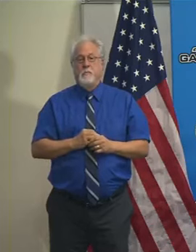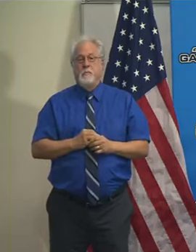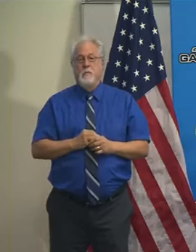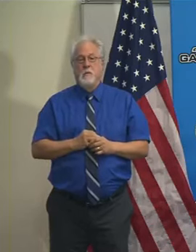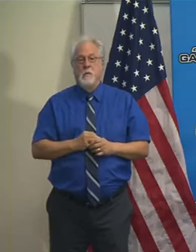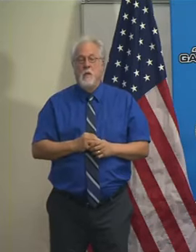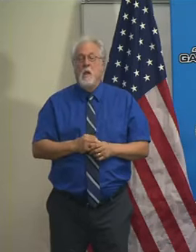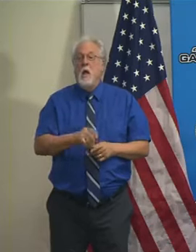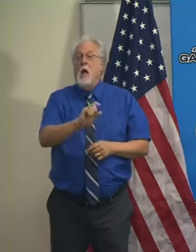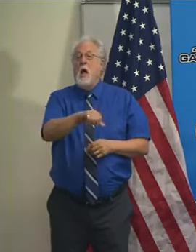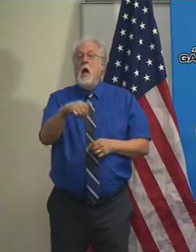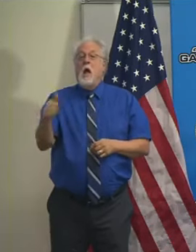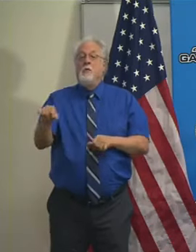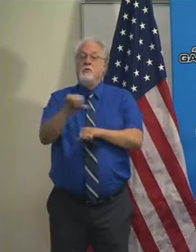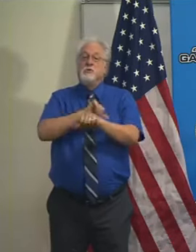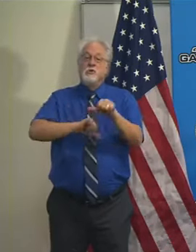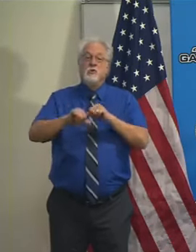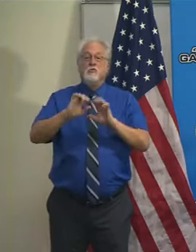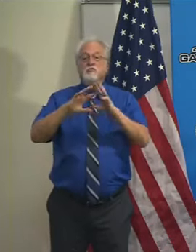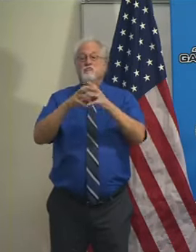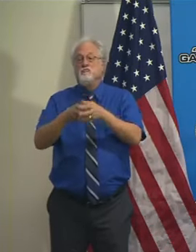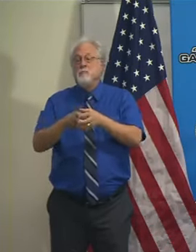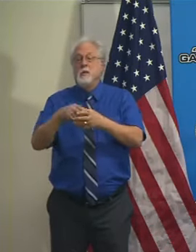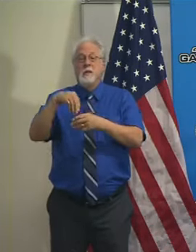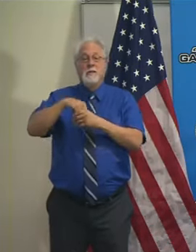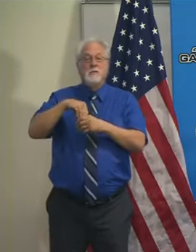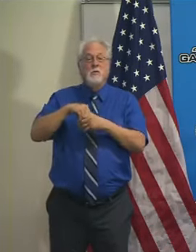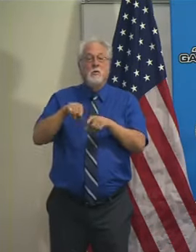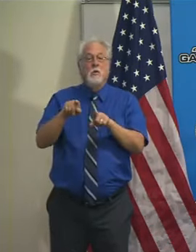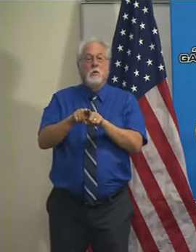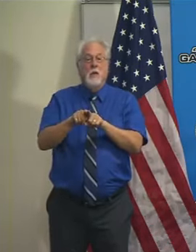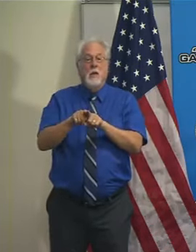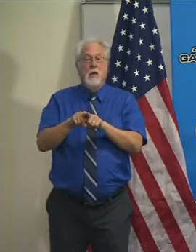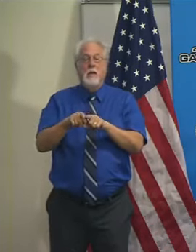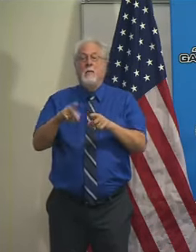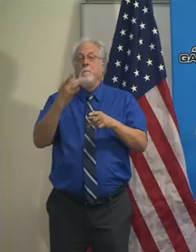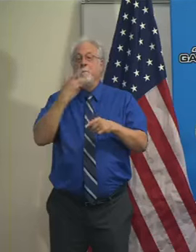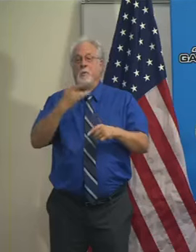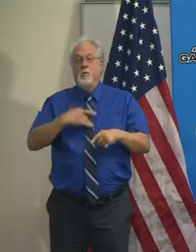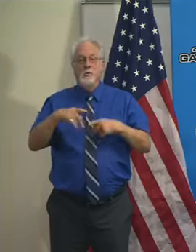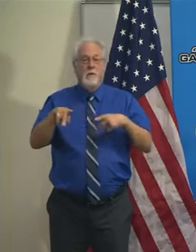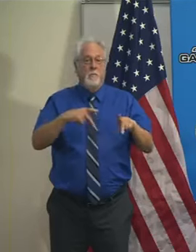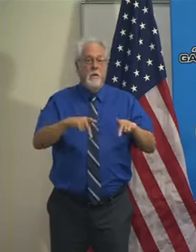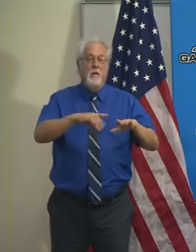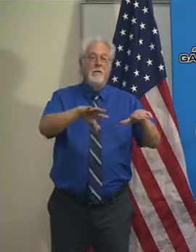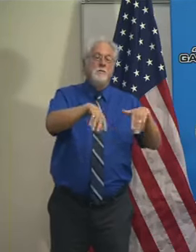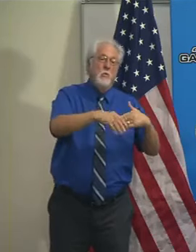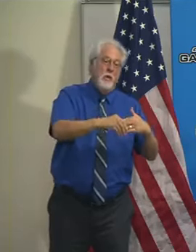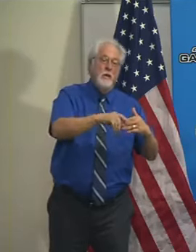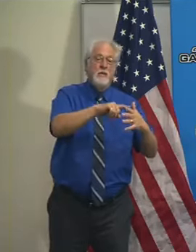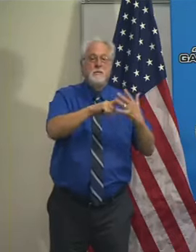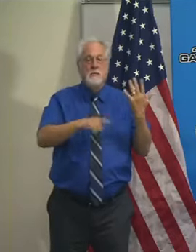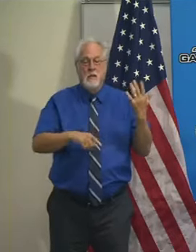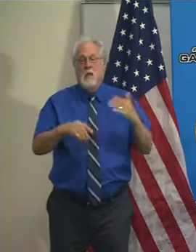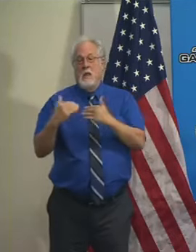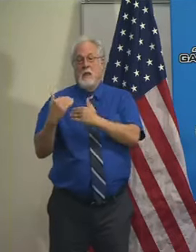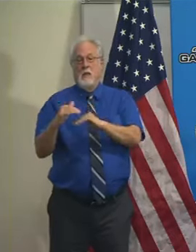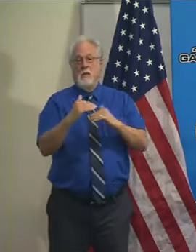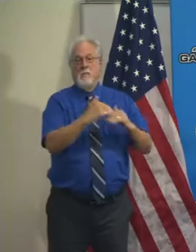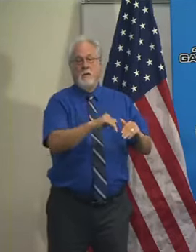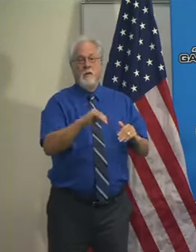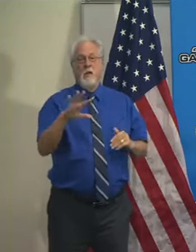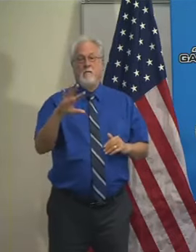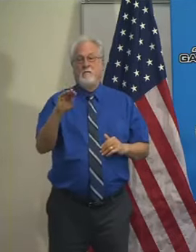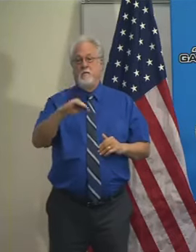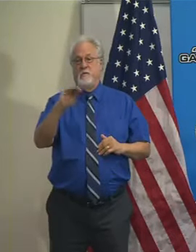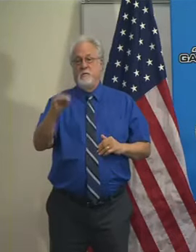For other social gatherings indoors, such as weddings, birthday parties, and the like, they're going to be limited to 50